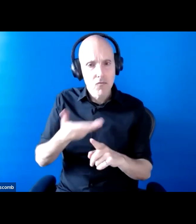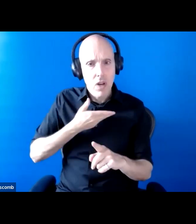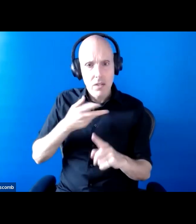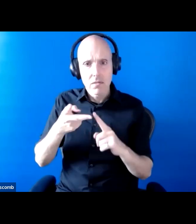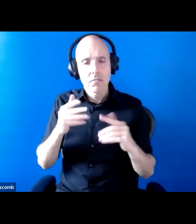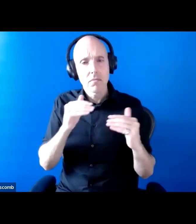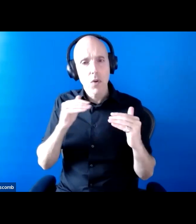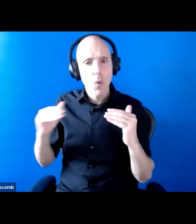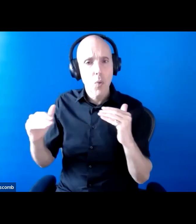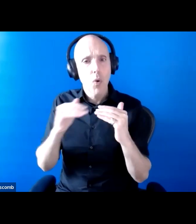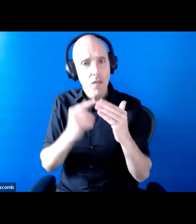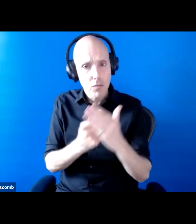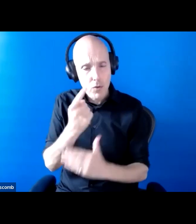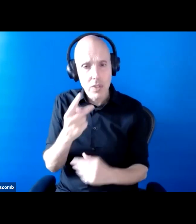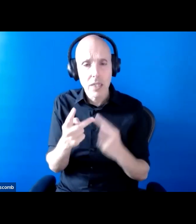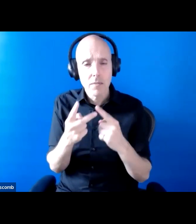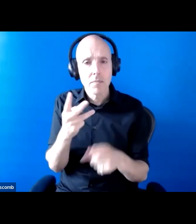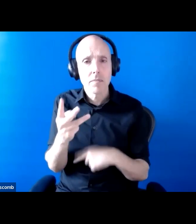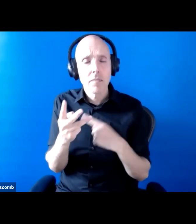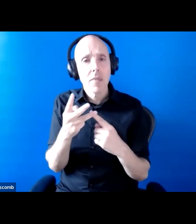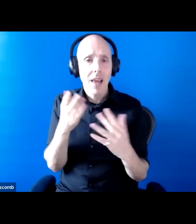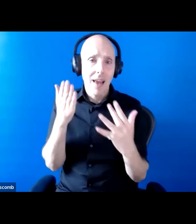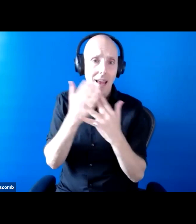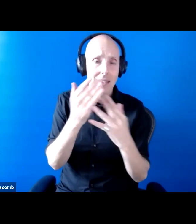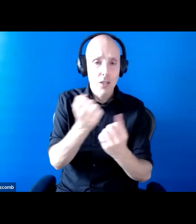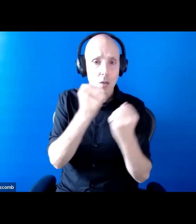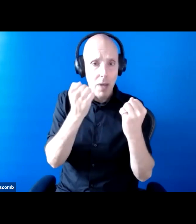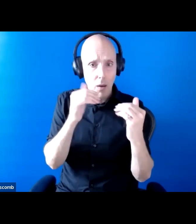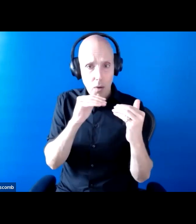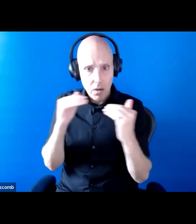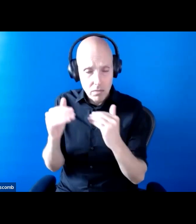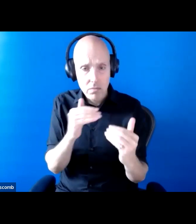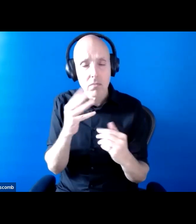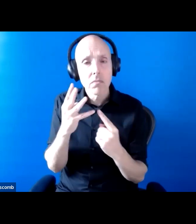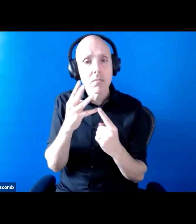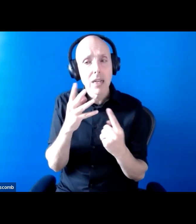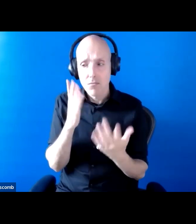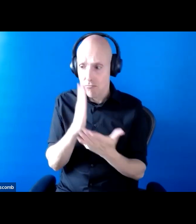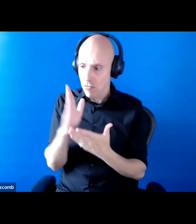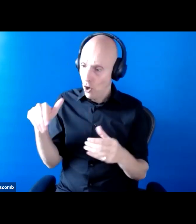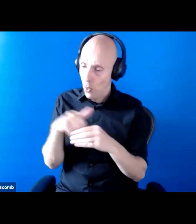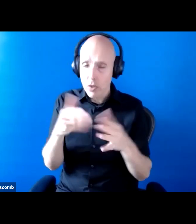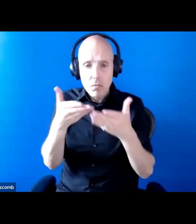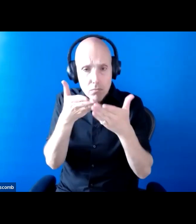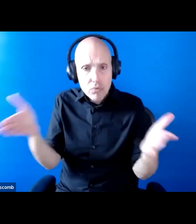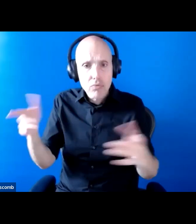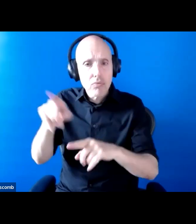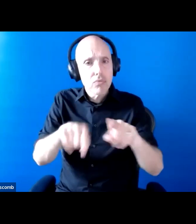equality of access to power and inclusion across all aspects of life. And as Pauline was